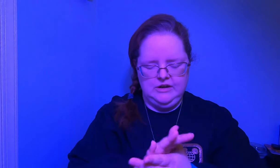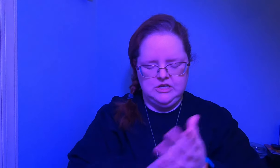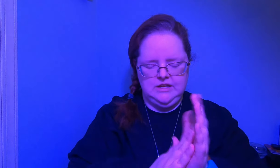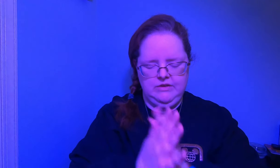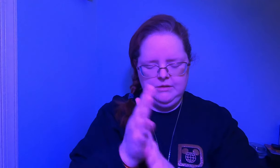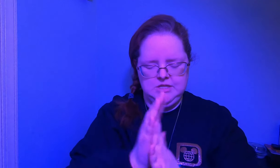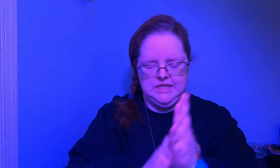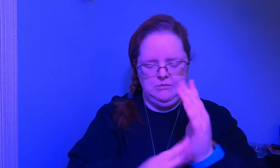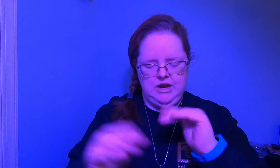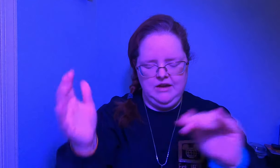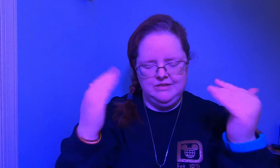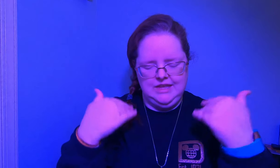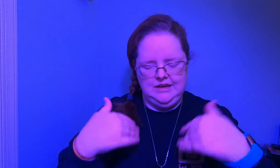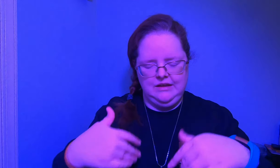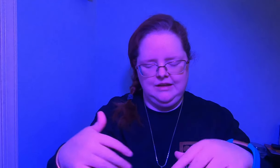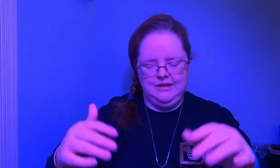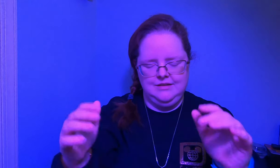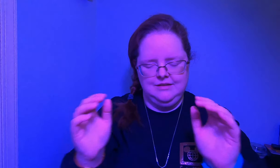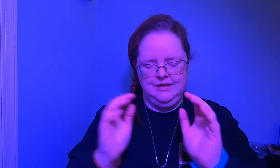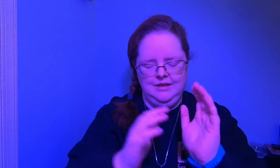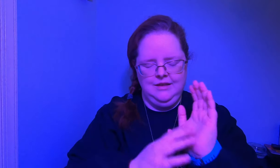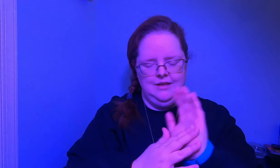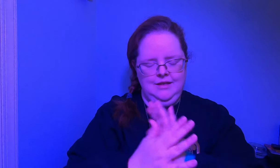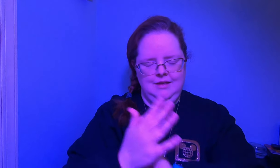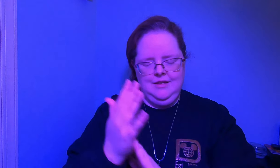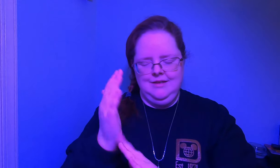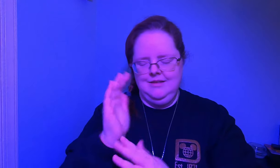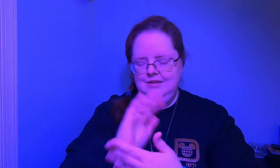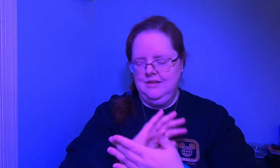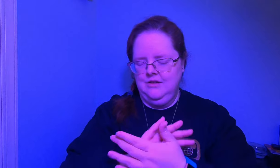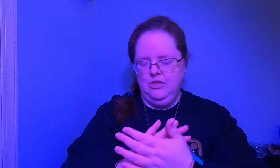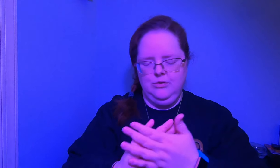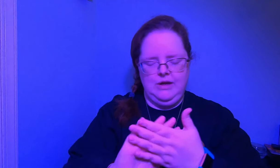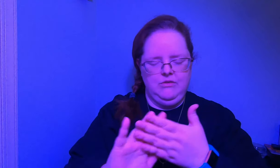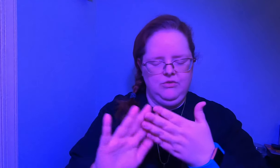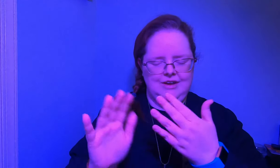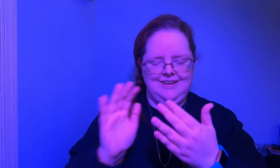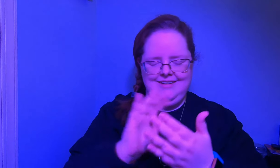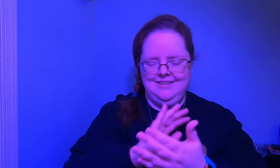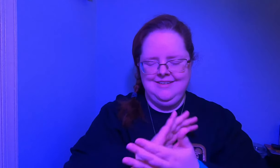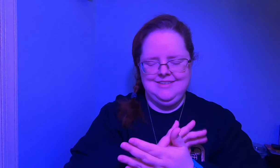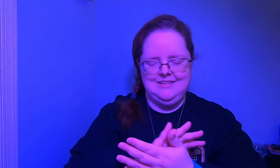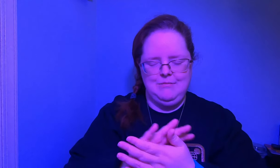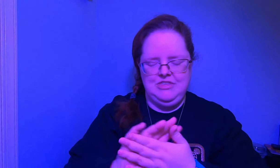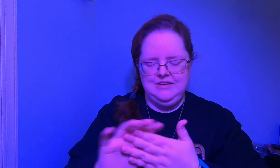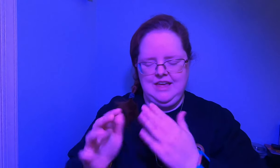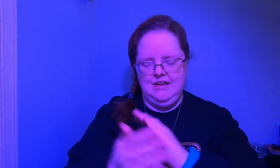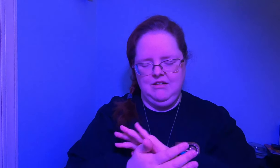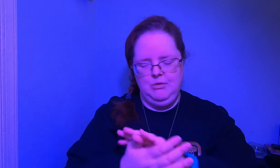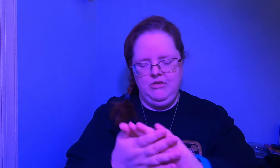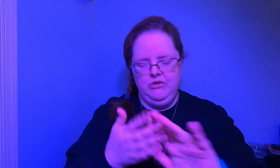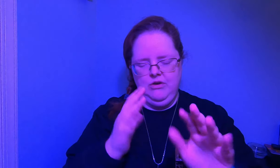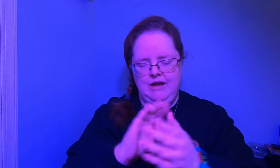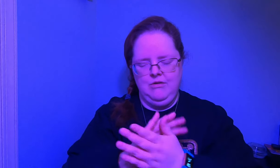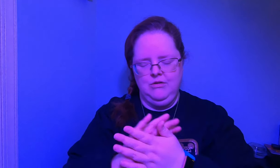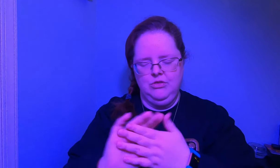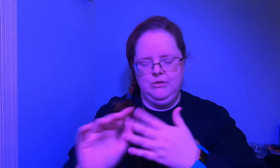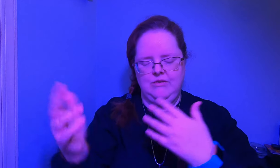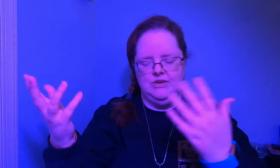energy available to them whenever they need it through every step they take upon the ground through every